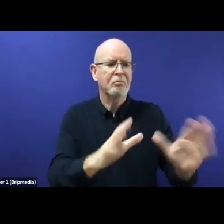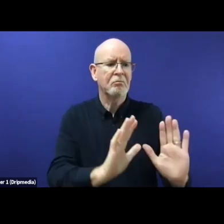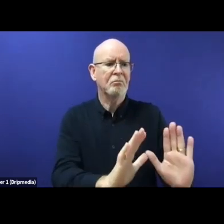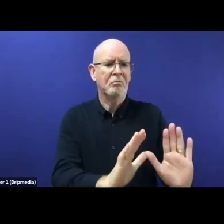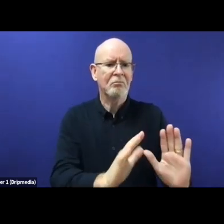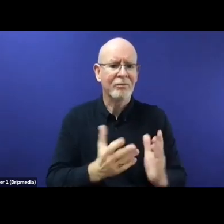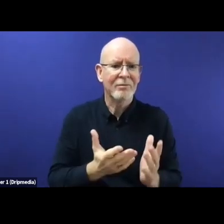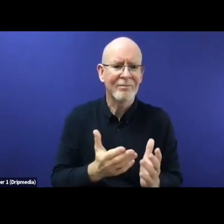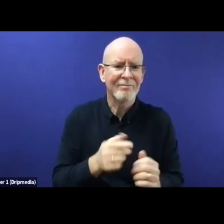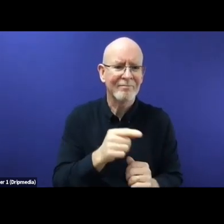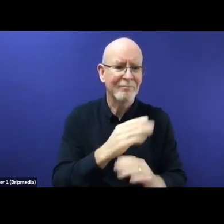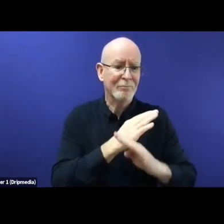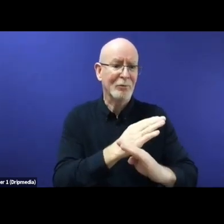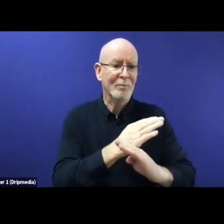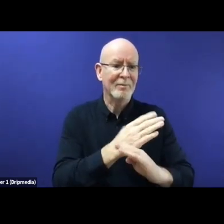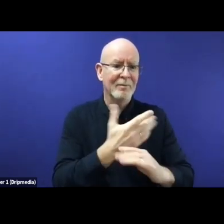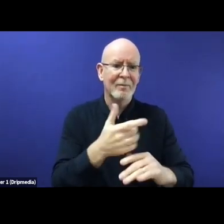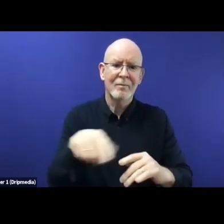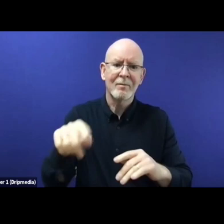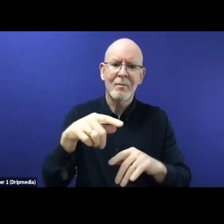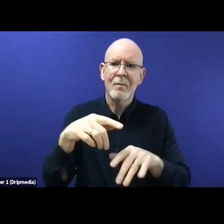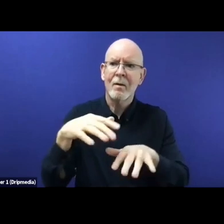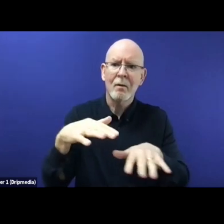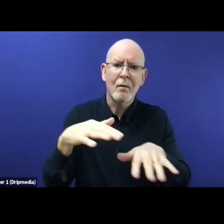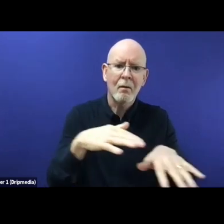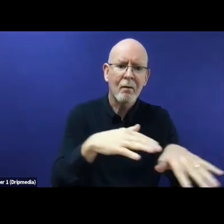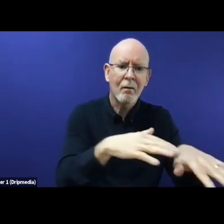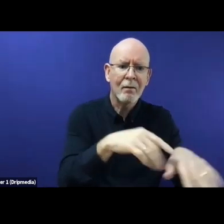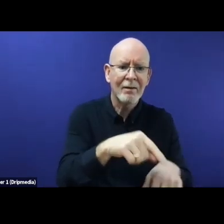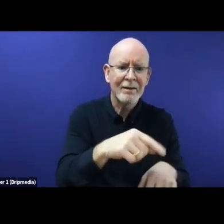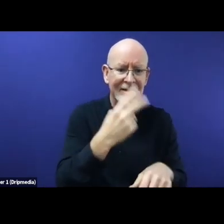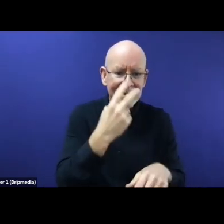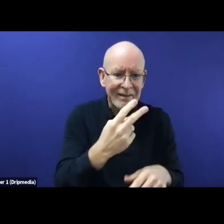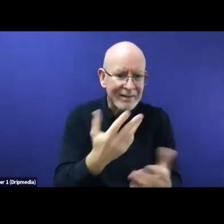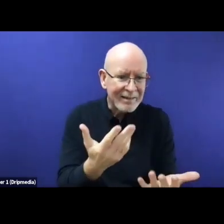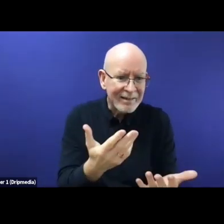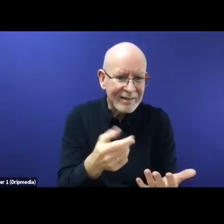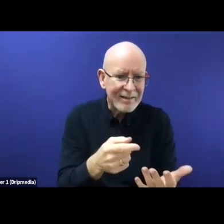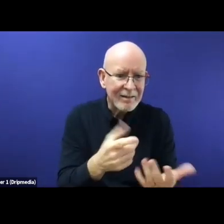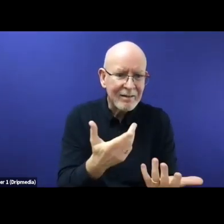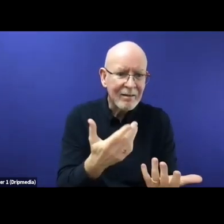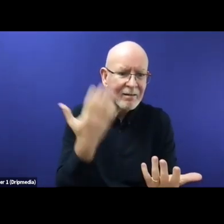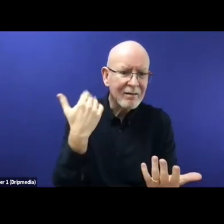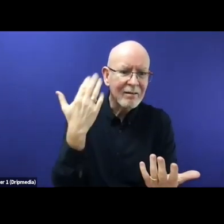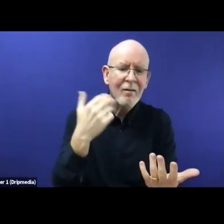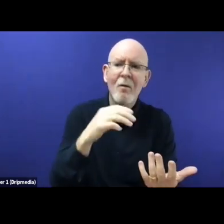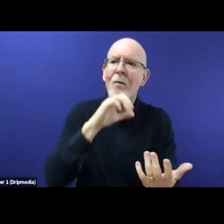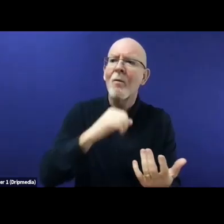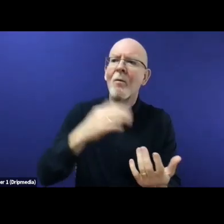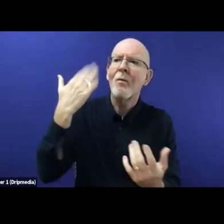solidarity now, which is really based on containment, and continues that the approach, it's certainly not introducing or